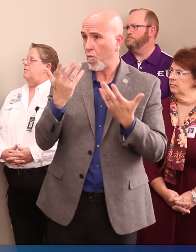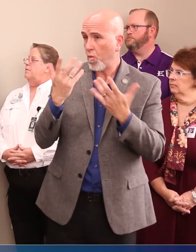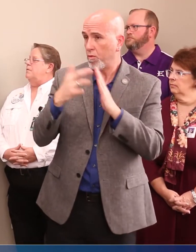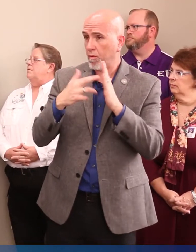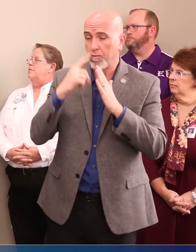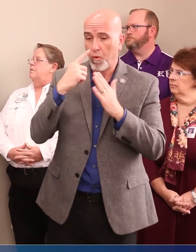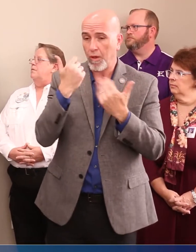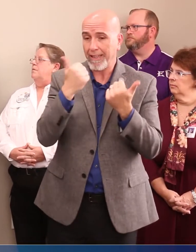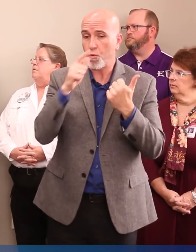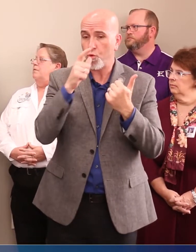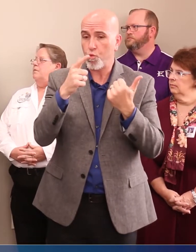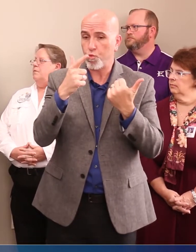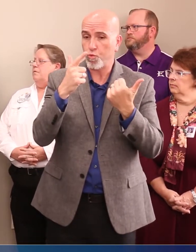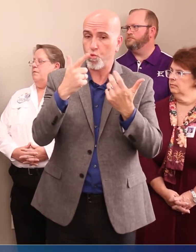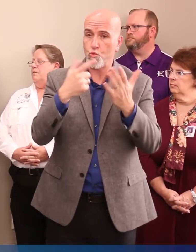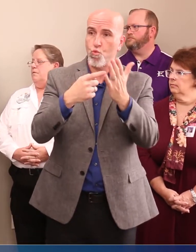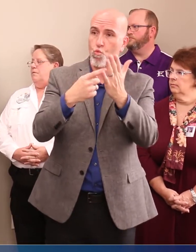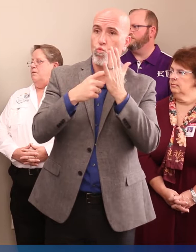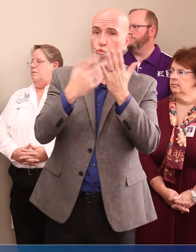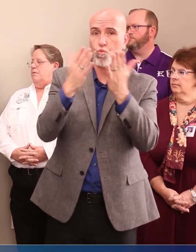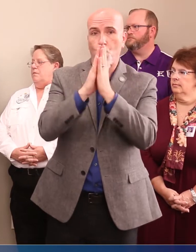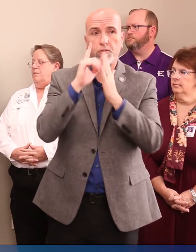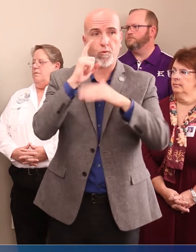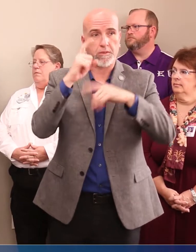for anyone who requests to have a test?